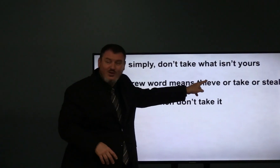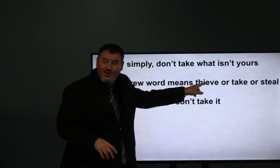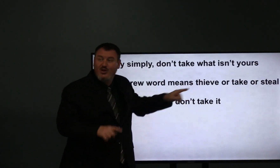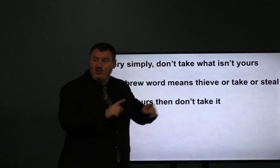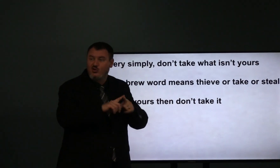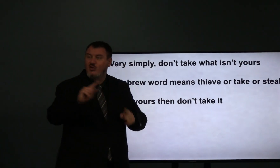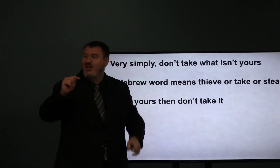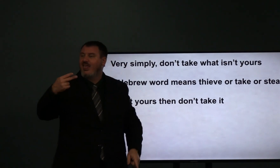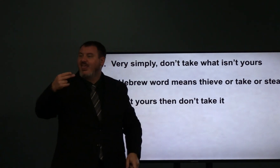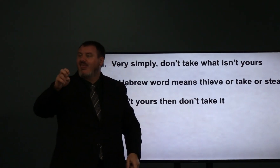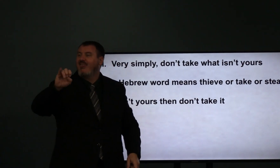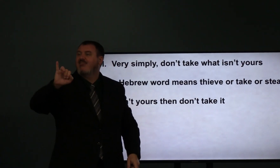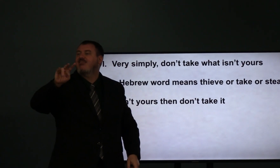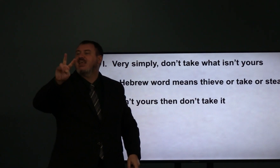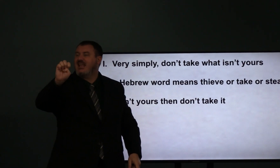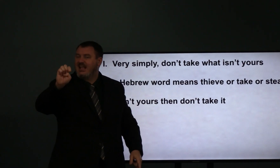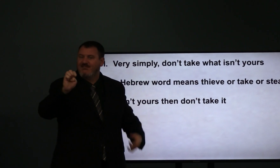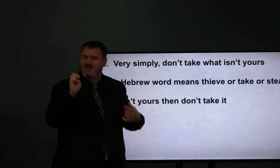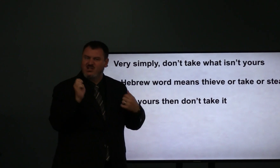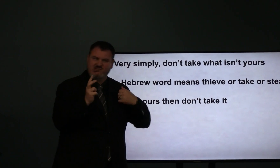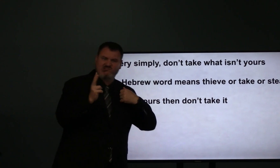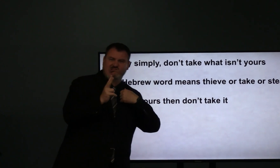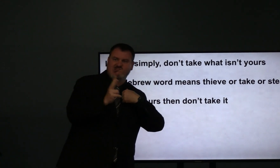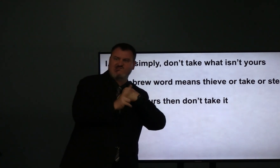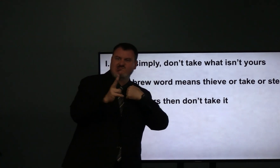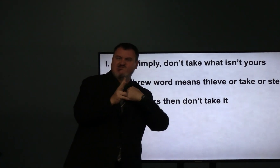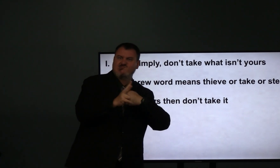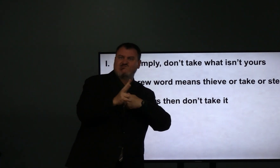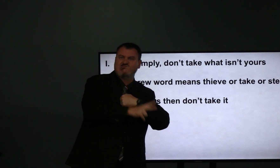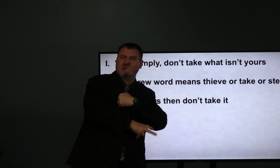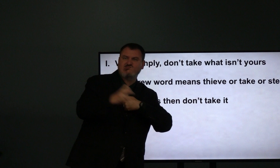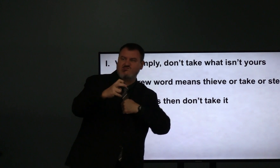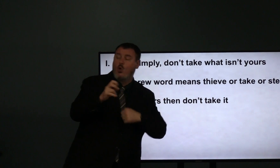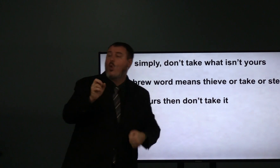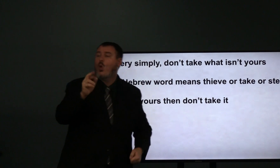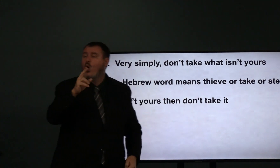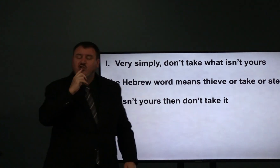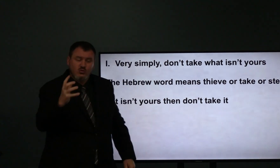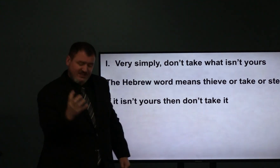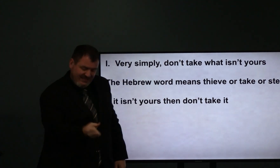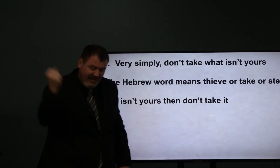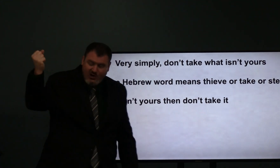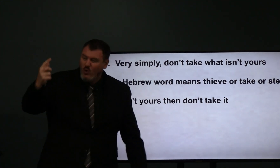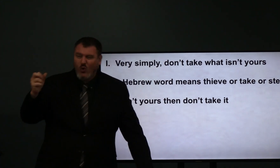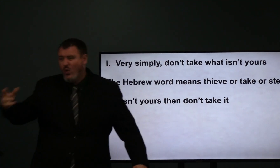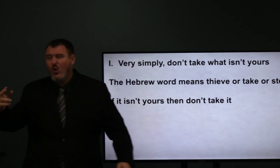Don't thieve or steal or take.